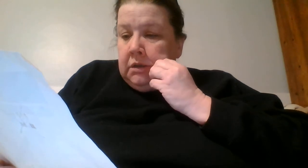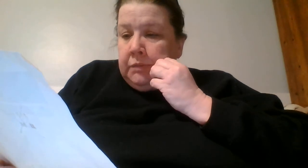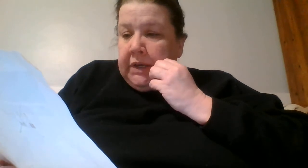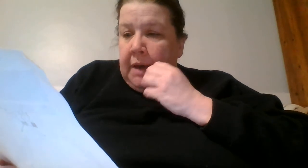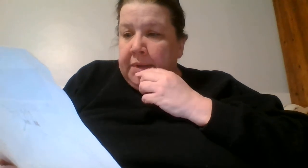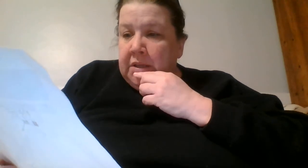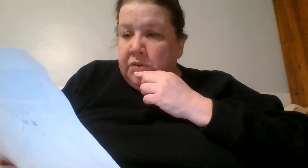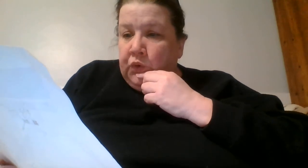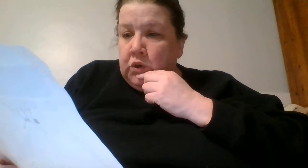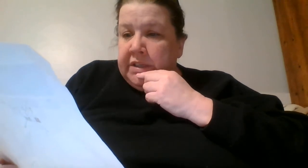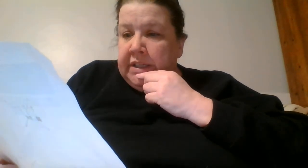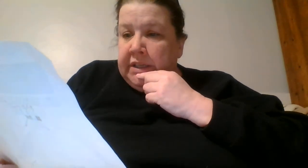Monopoly is 14